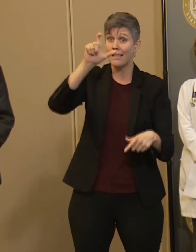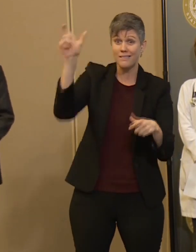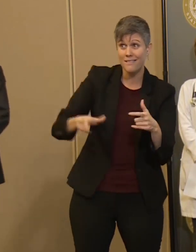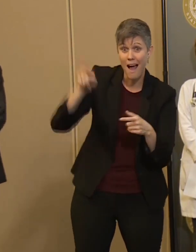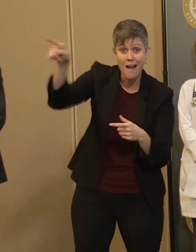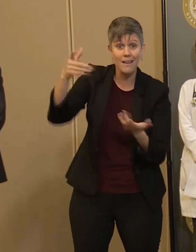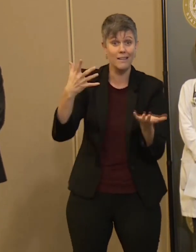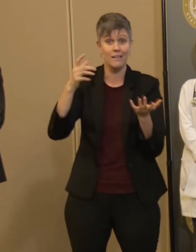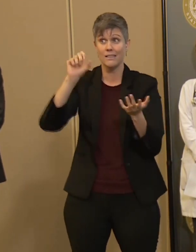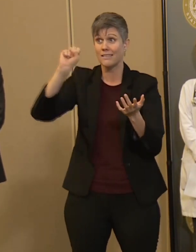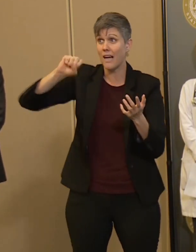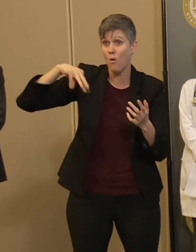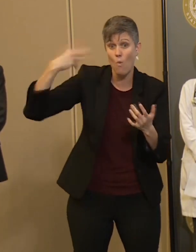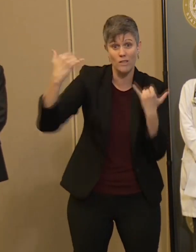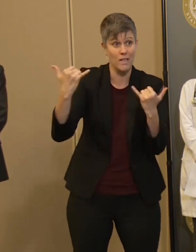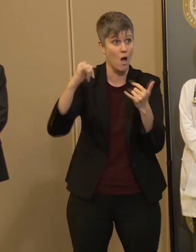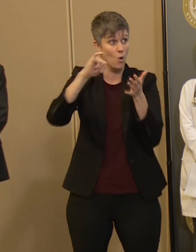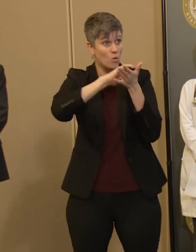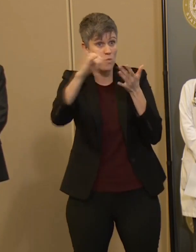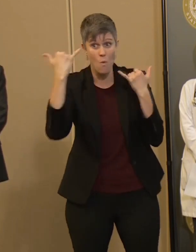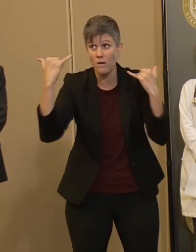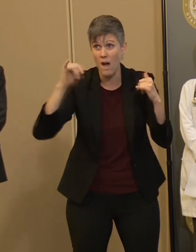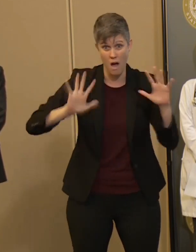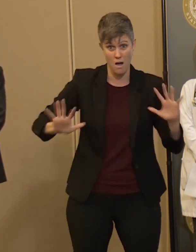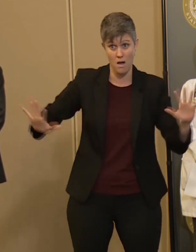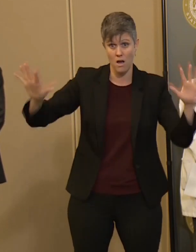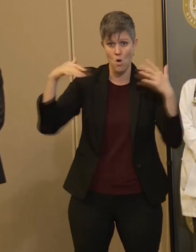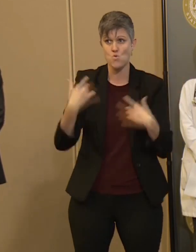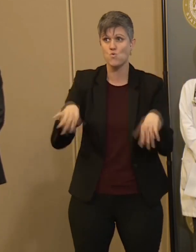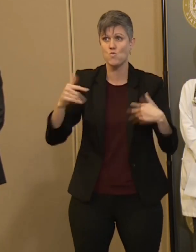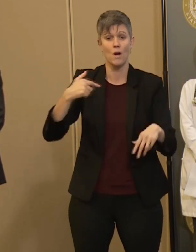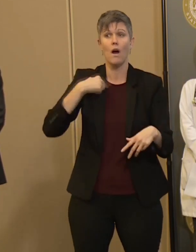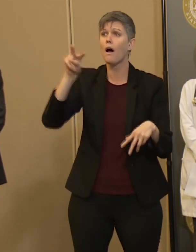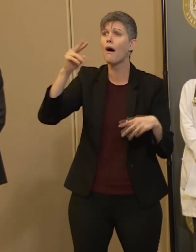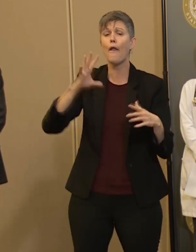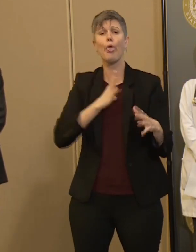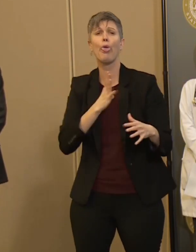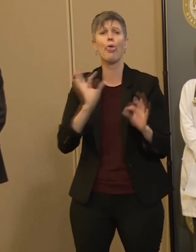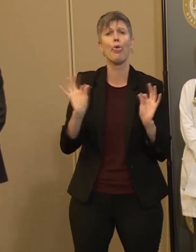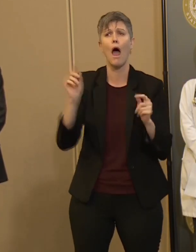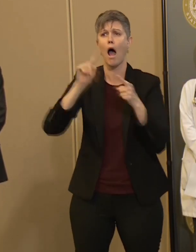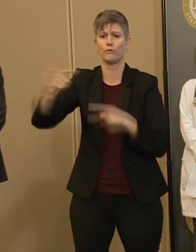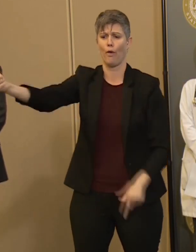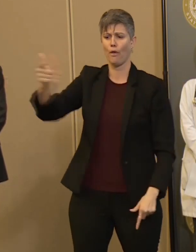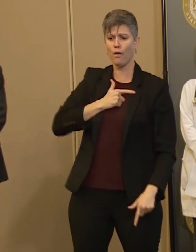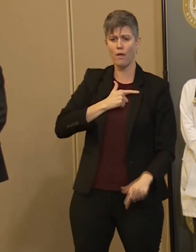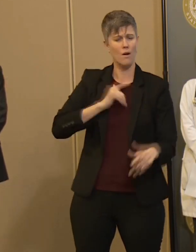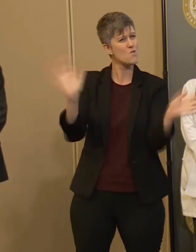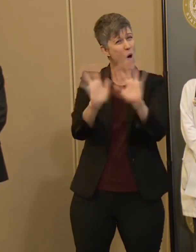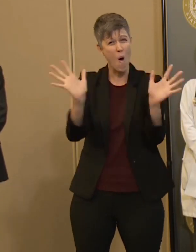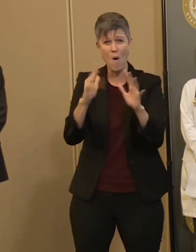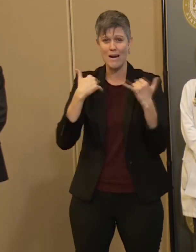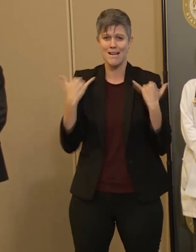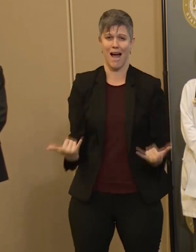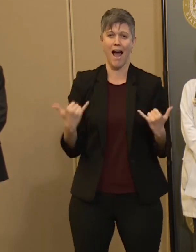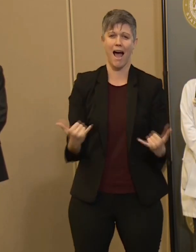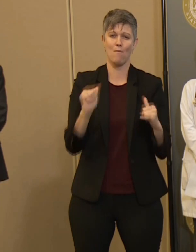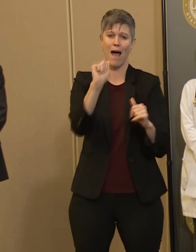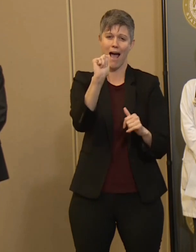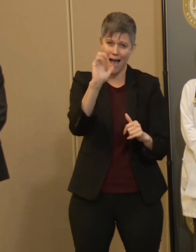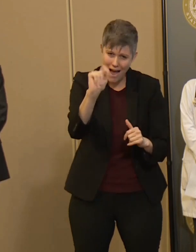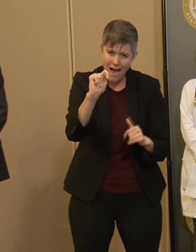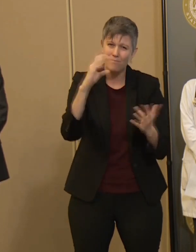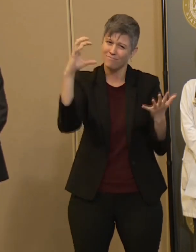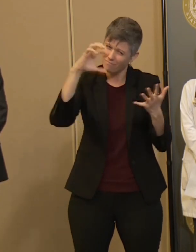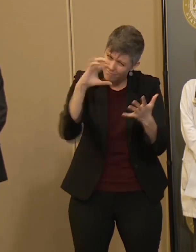from Washington, from New York. We cannot wait until the hospitals are already overrun to make decisions and act